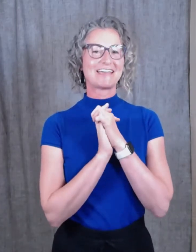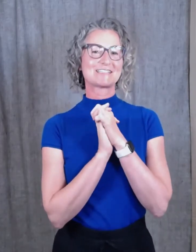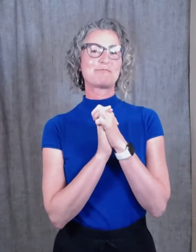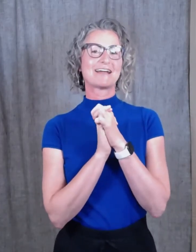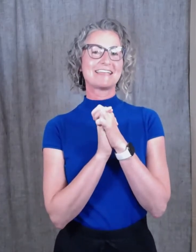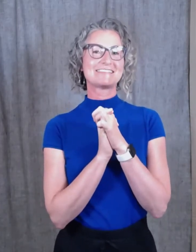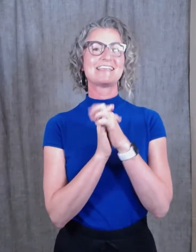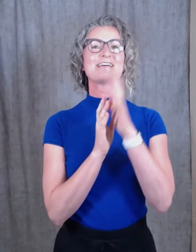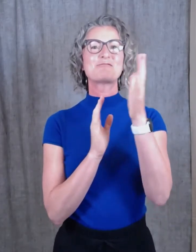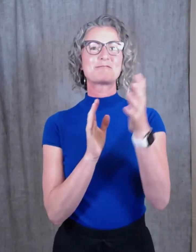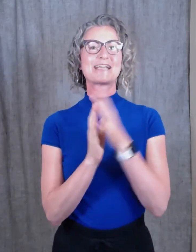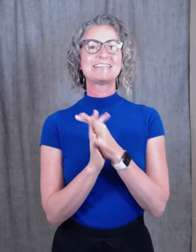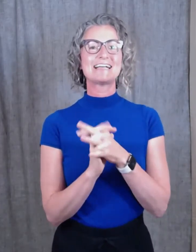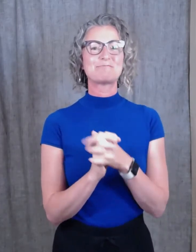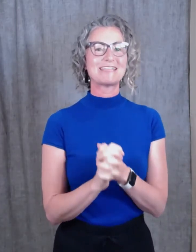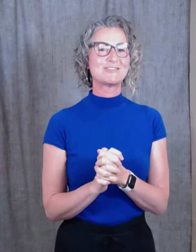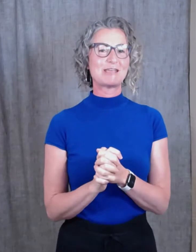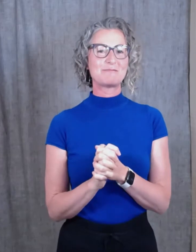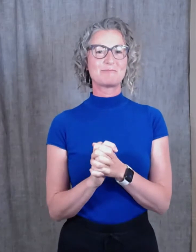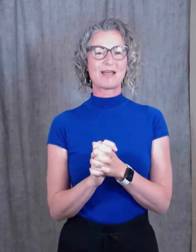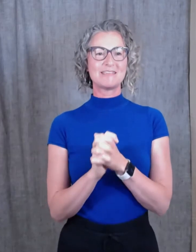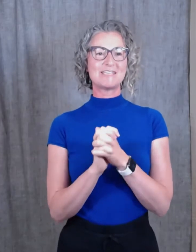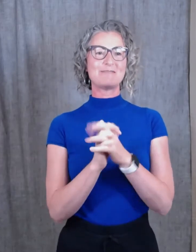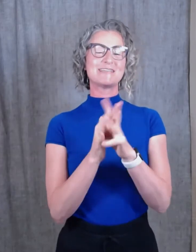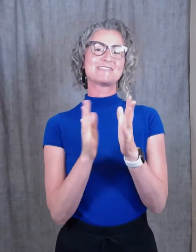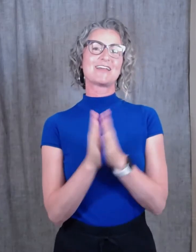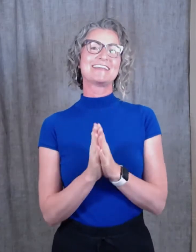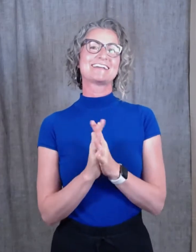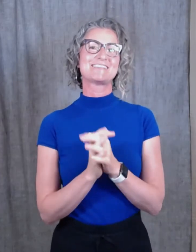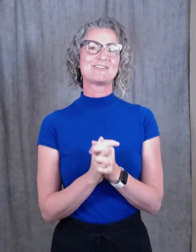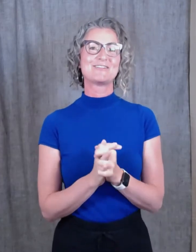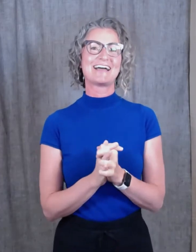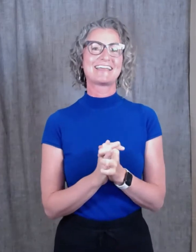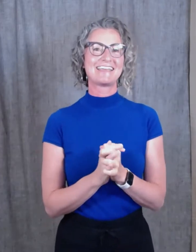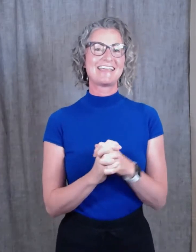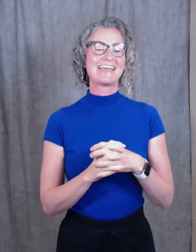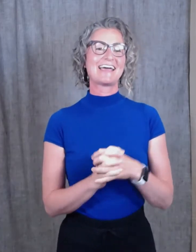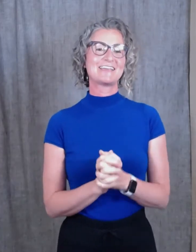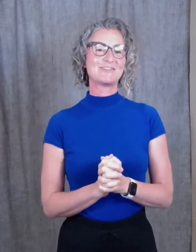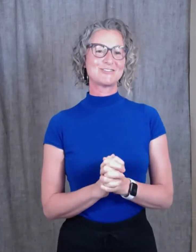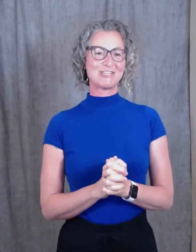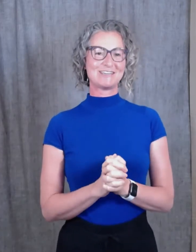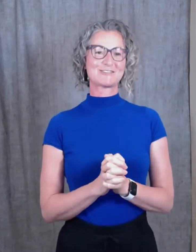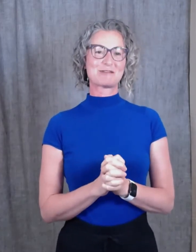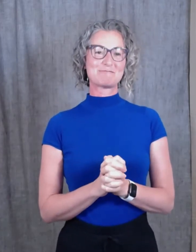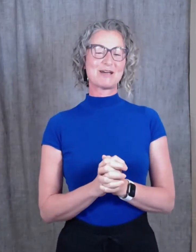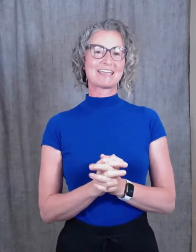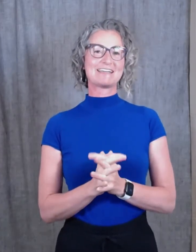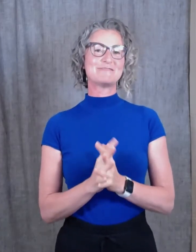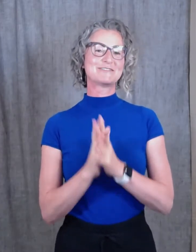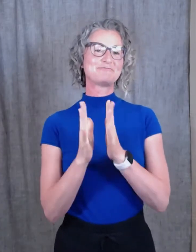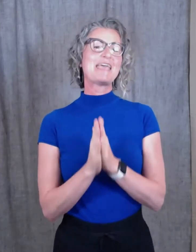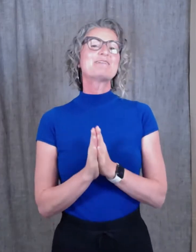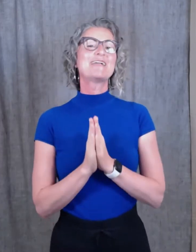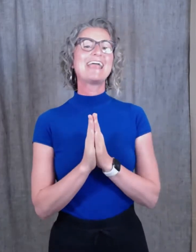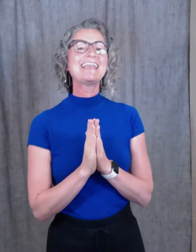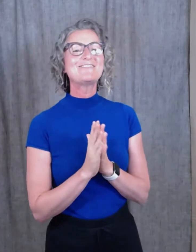experience. One of my classmates, Jamie, Jamie is on here. So I know she knows what I'm talking about. But anyway,